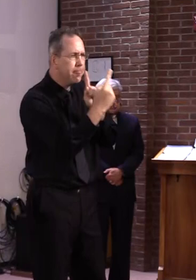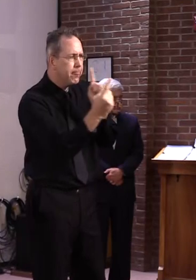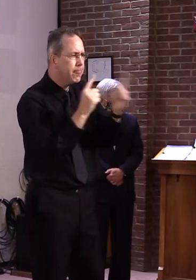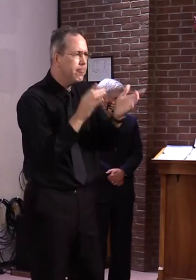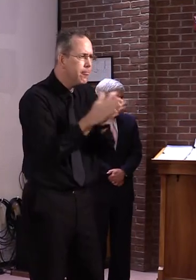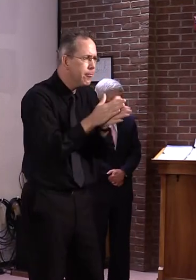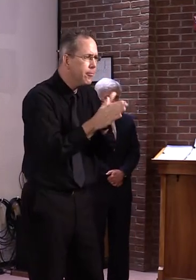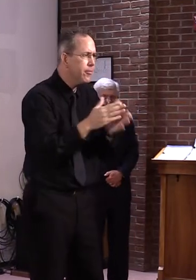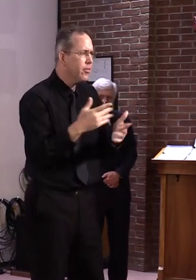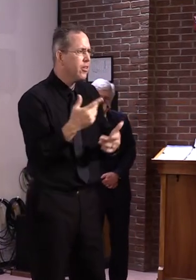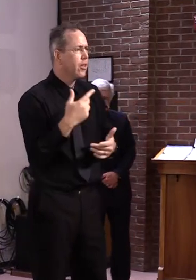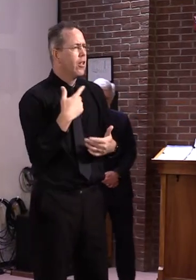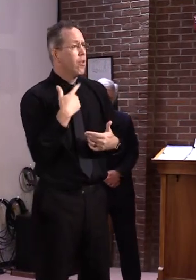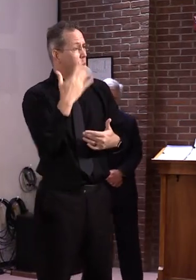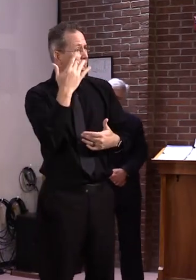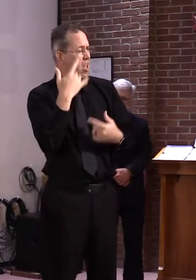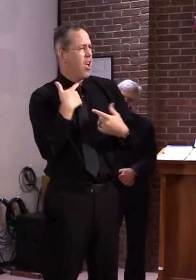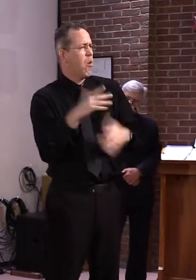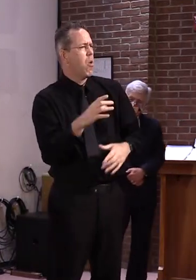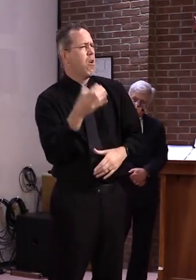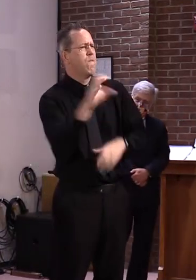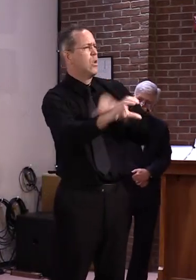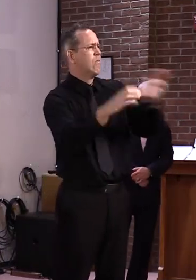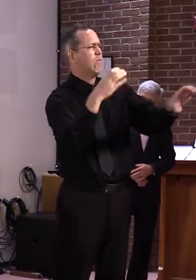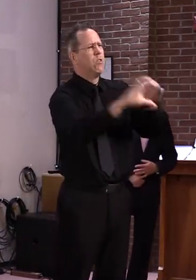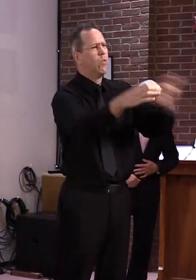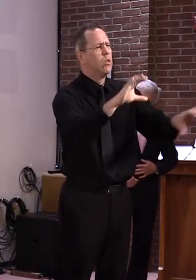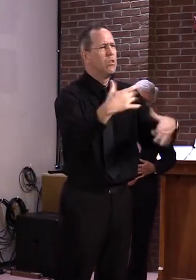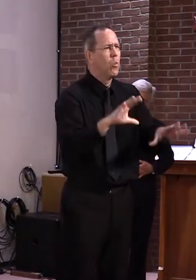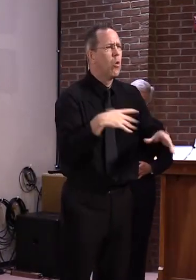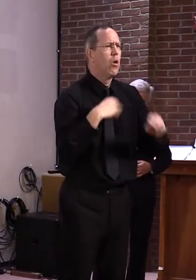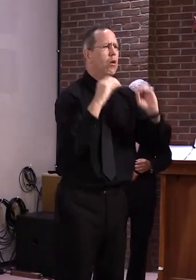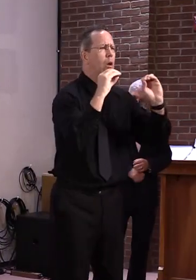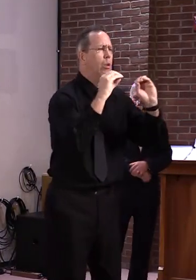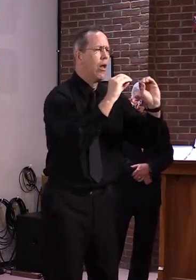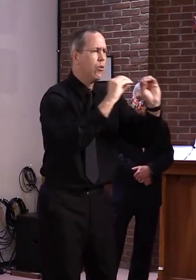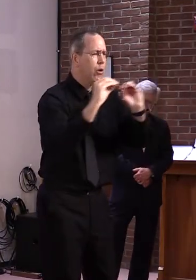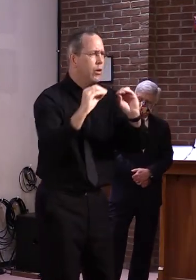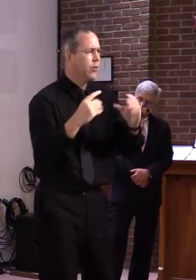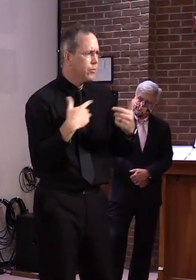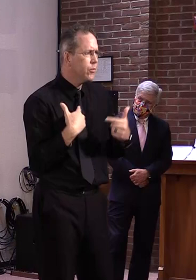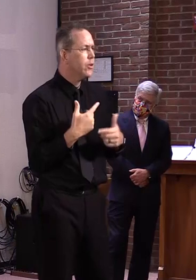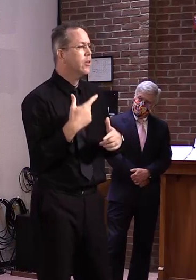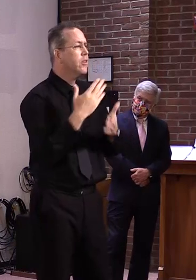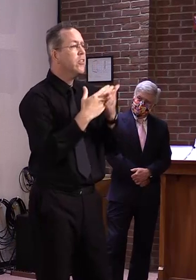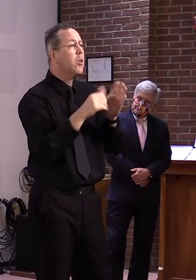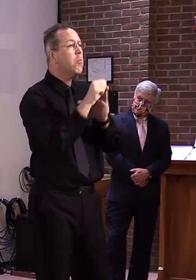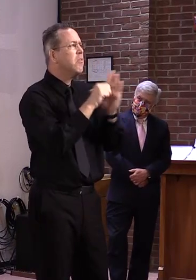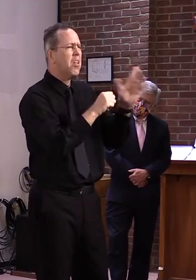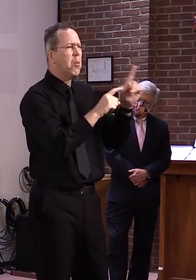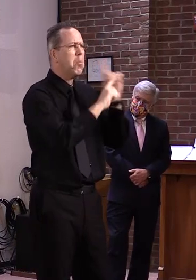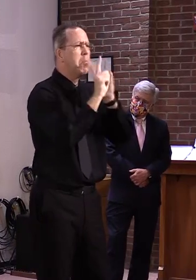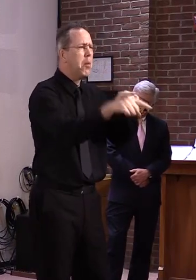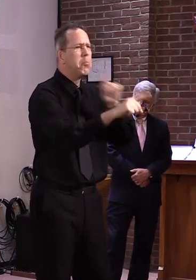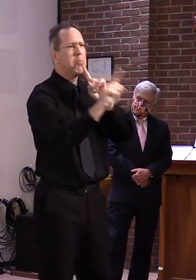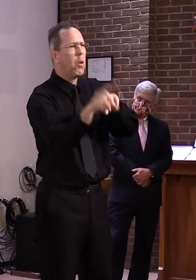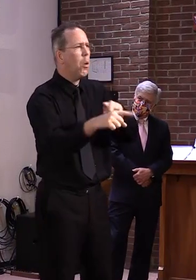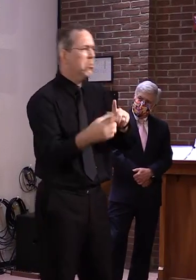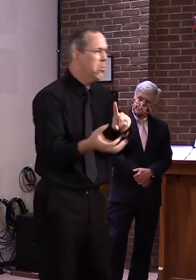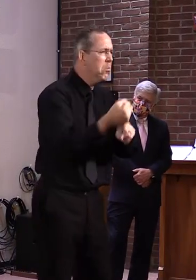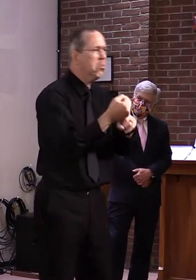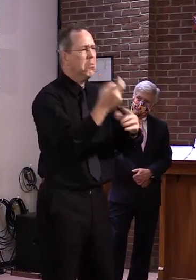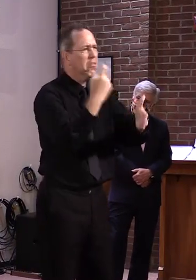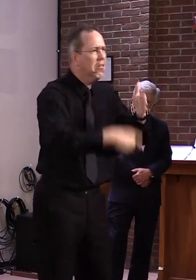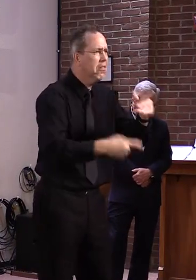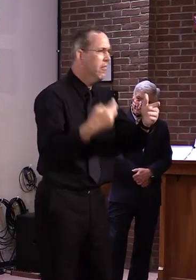Because when you try and, you just mandating, as they're seeing in other states across the country, it doesn't